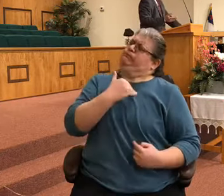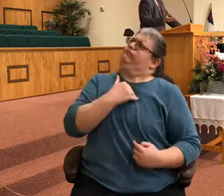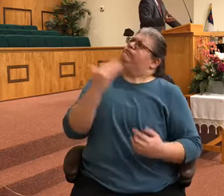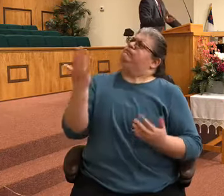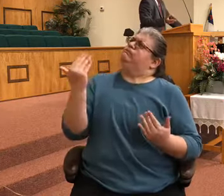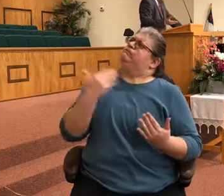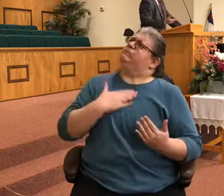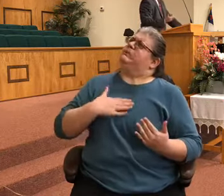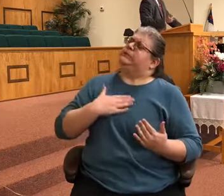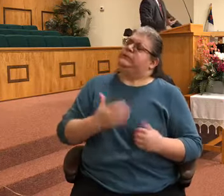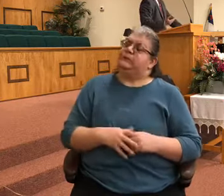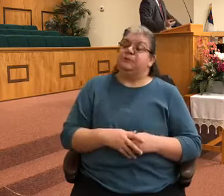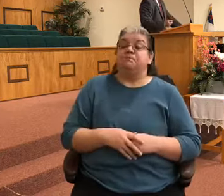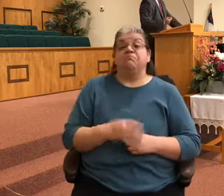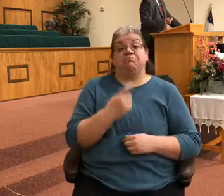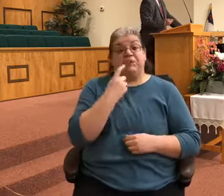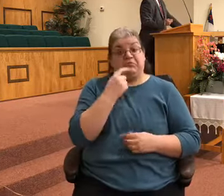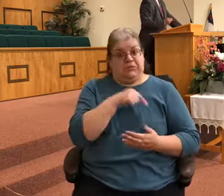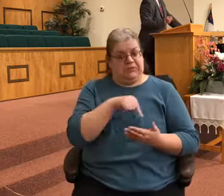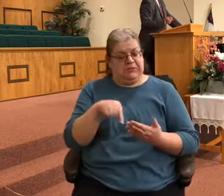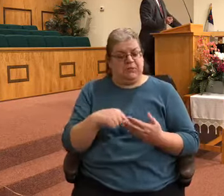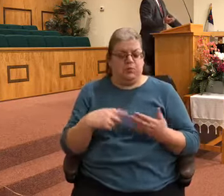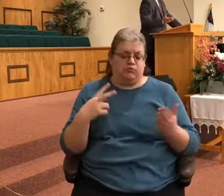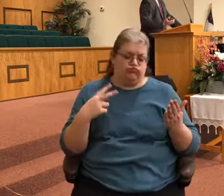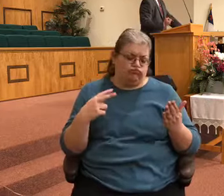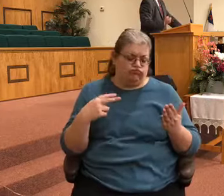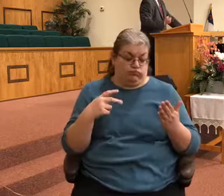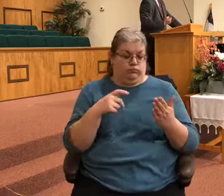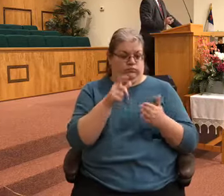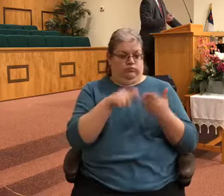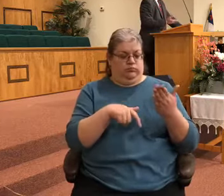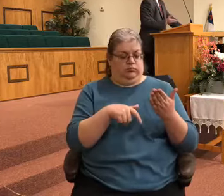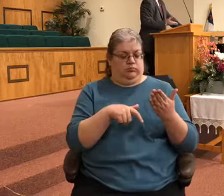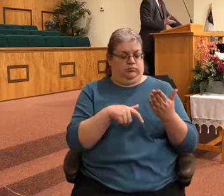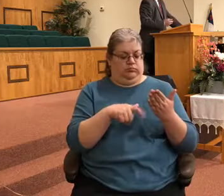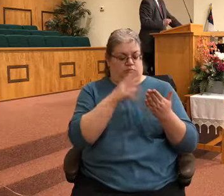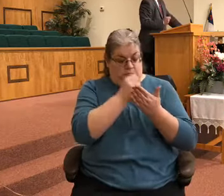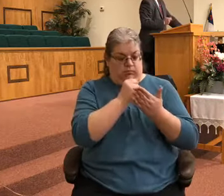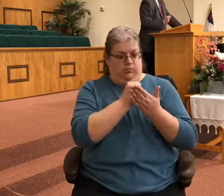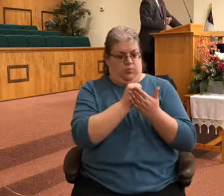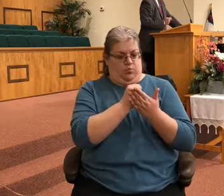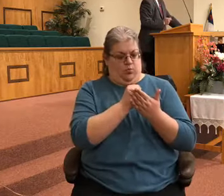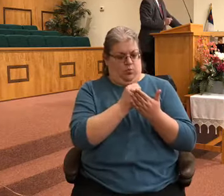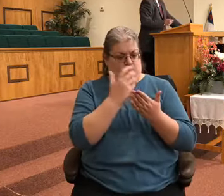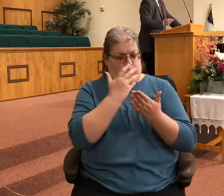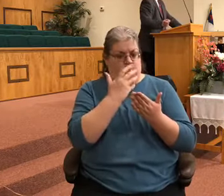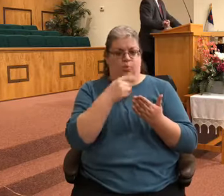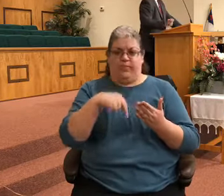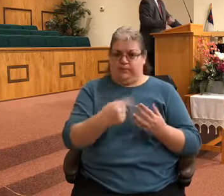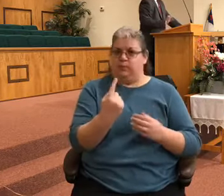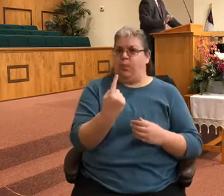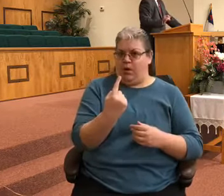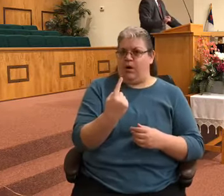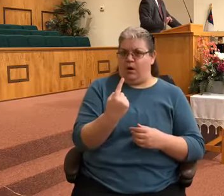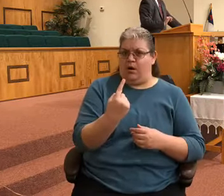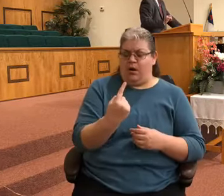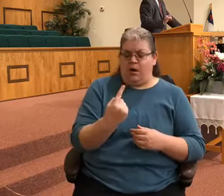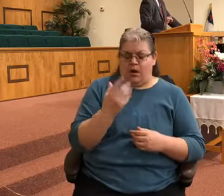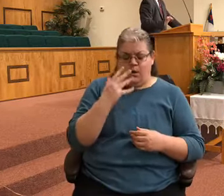there have been a couple passages of scriptures that have stood out to me, and this is one of them that we're going to look at. And I just began to write down